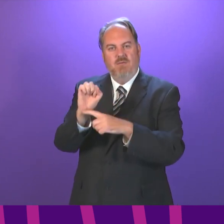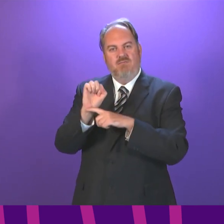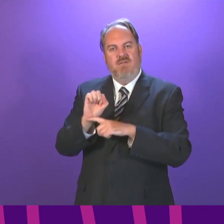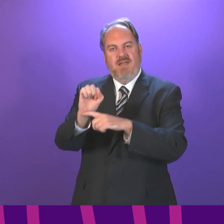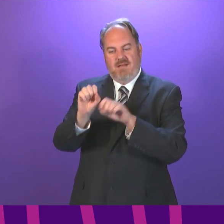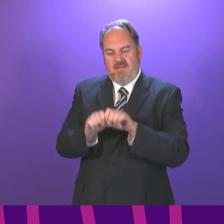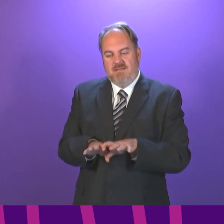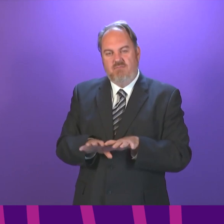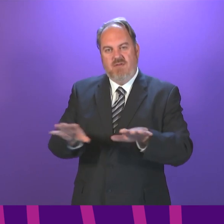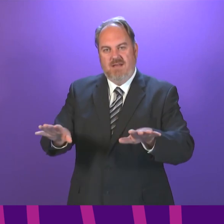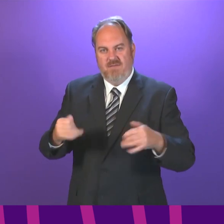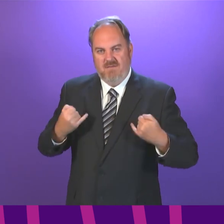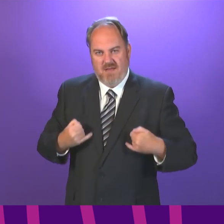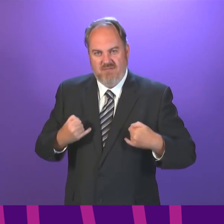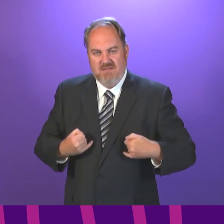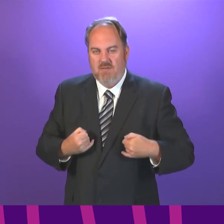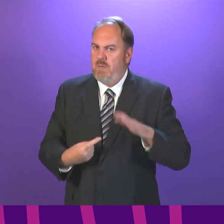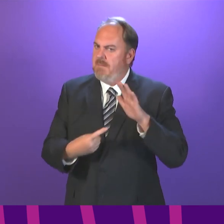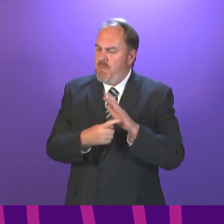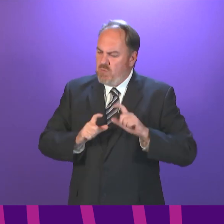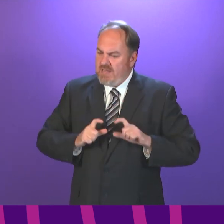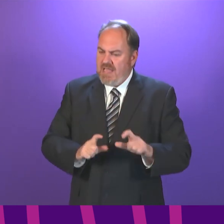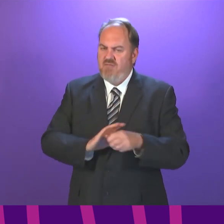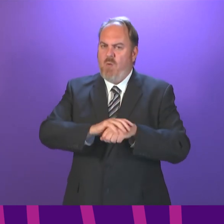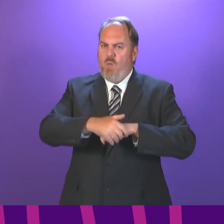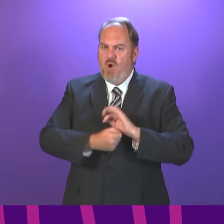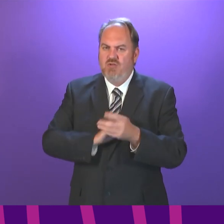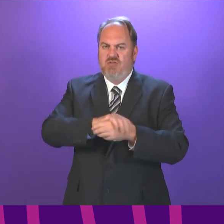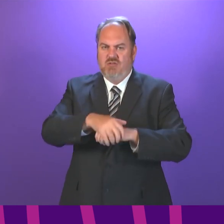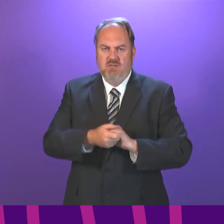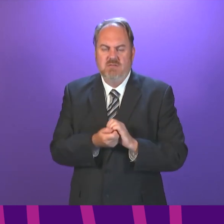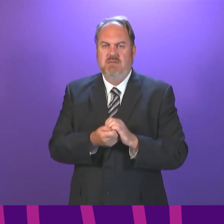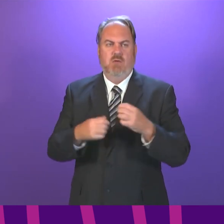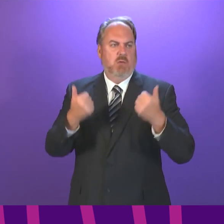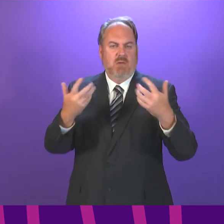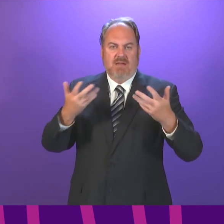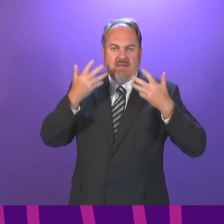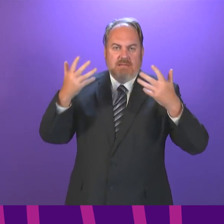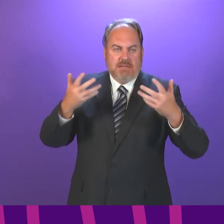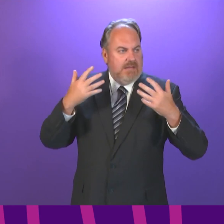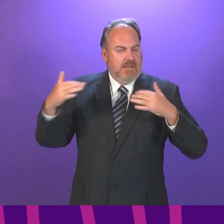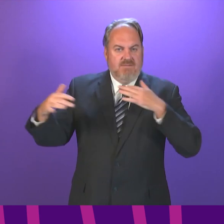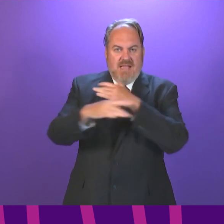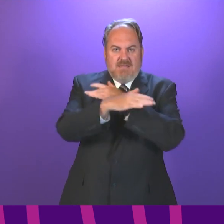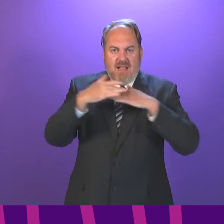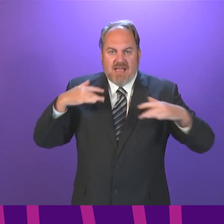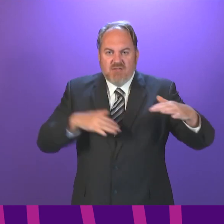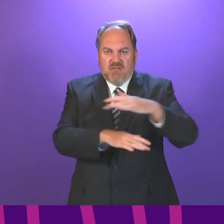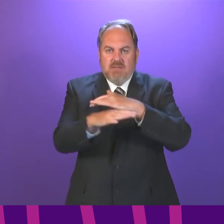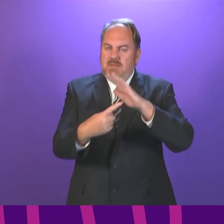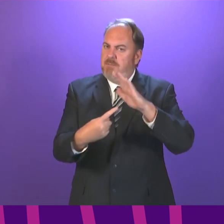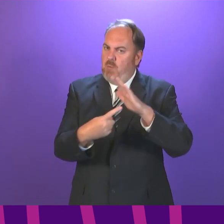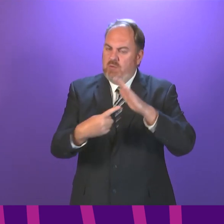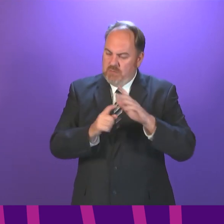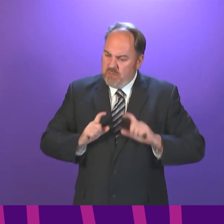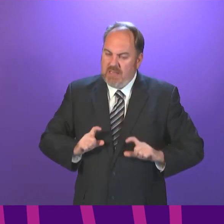hygiene, including regular hand washing, will continue to be essential. Good ventilation will also be important. I have set out